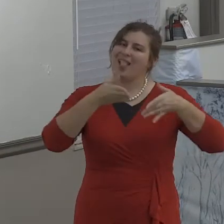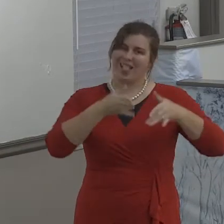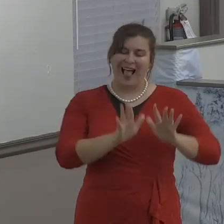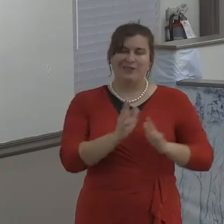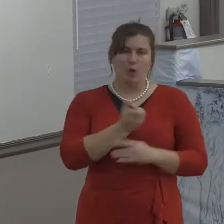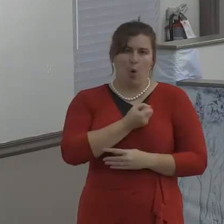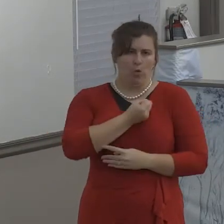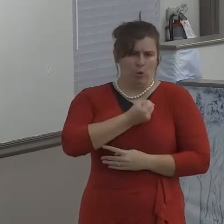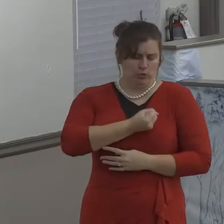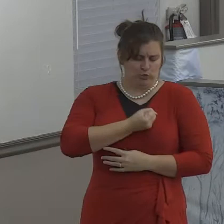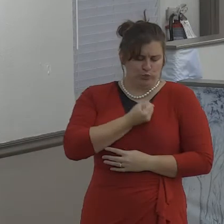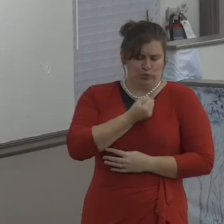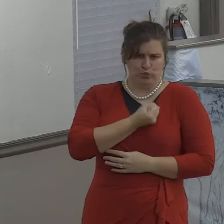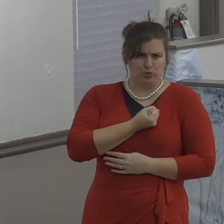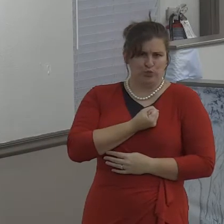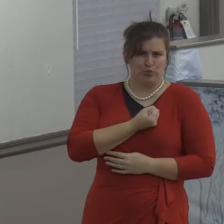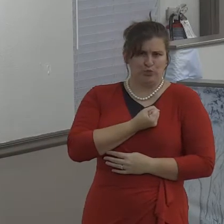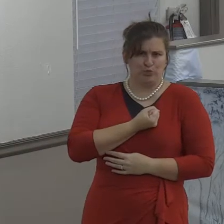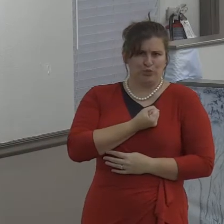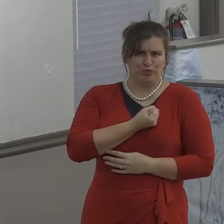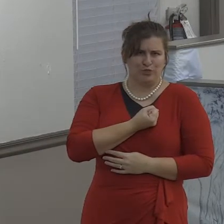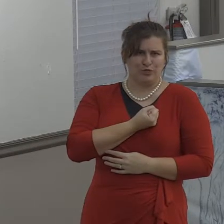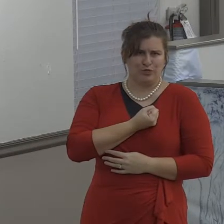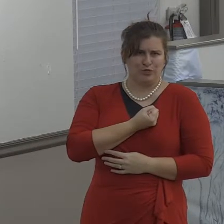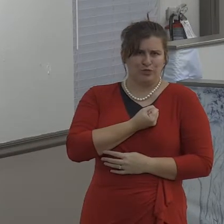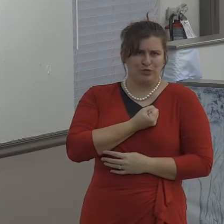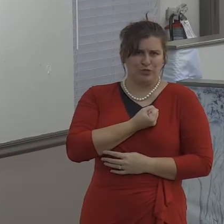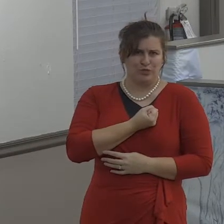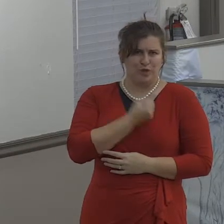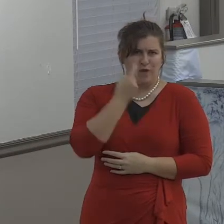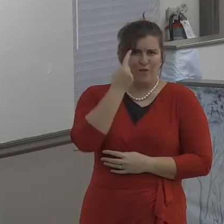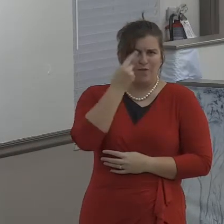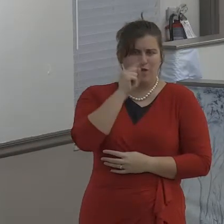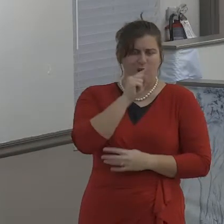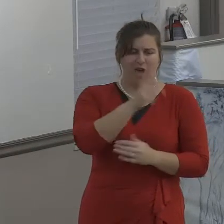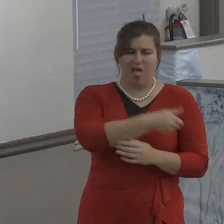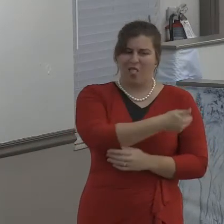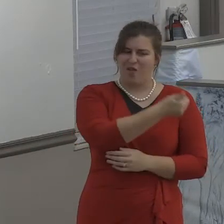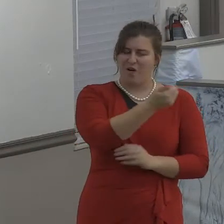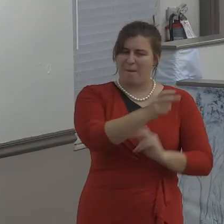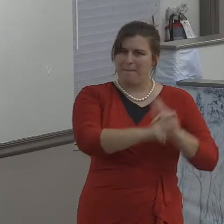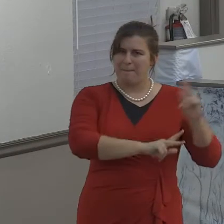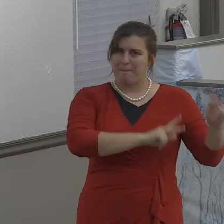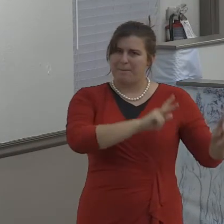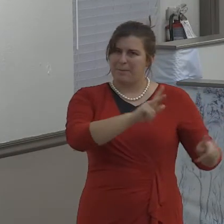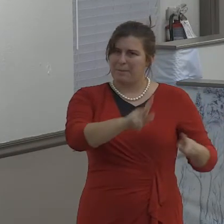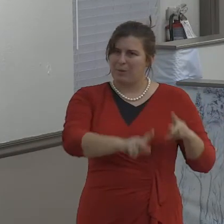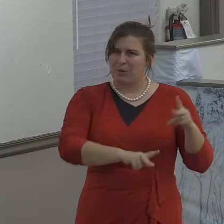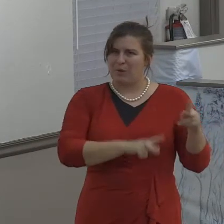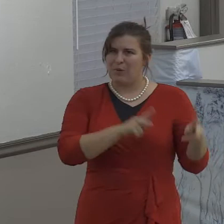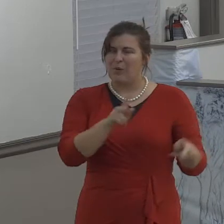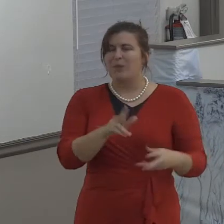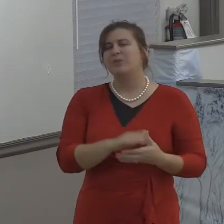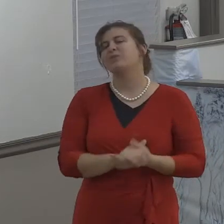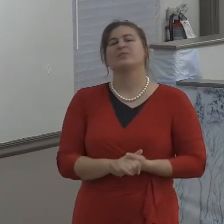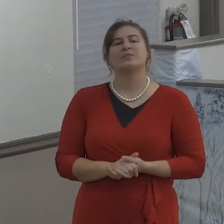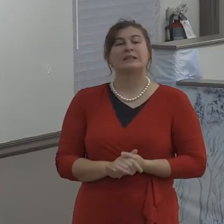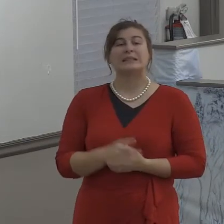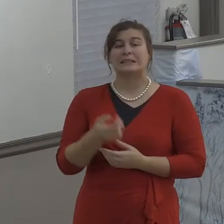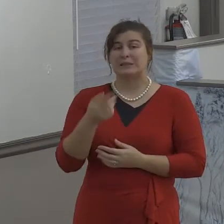As I've said already, this doesn't deal just with marriage, but it goes to preserving anybody's relationships.